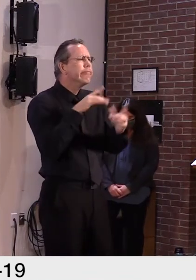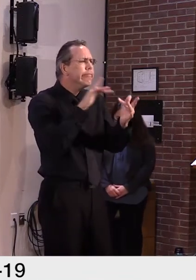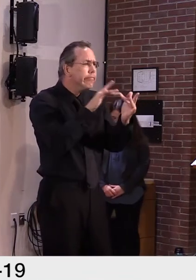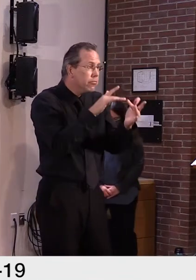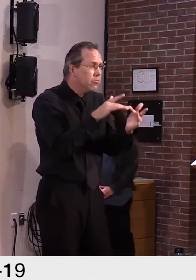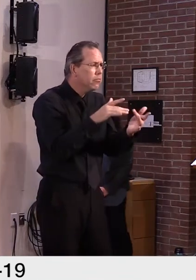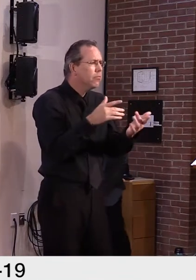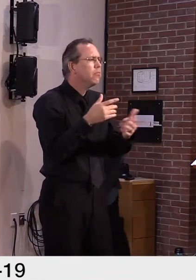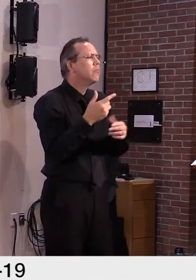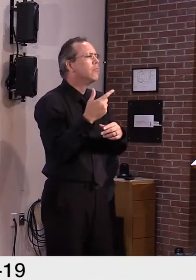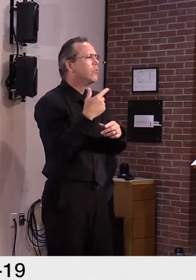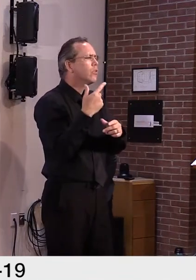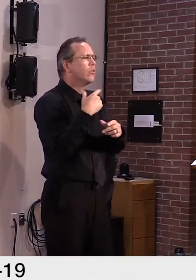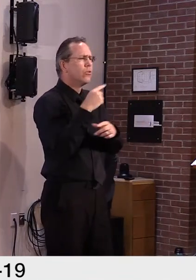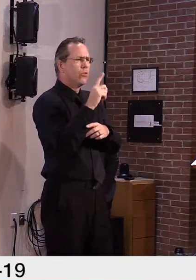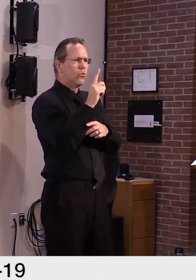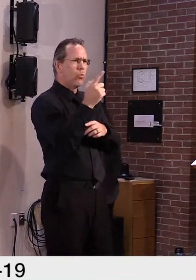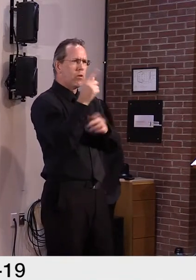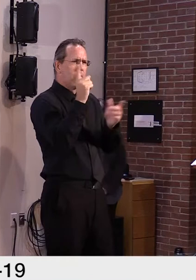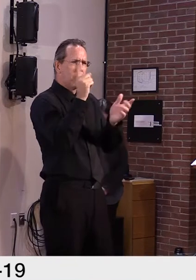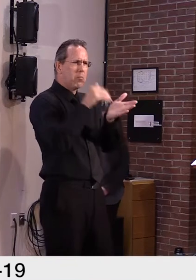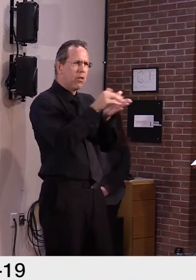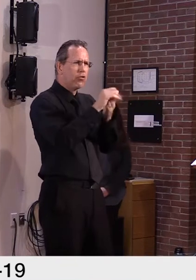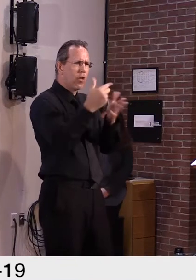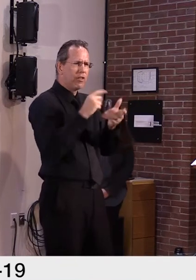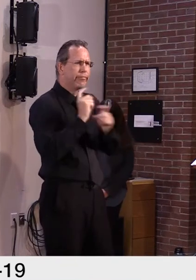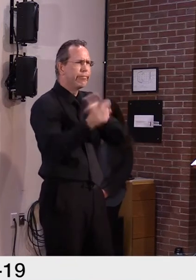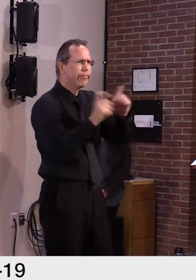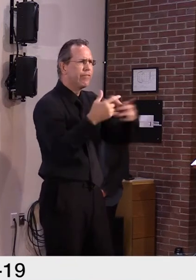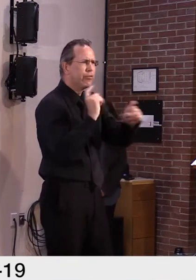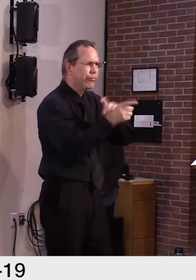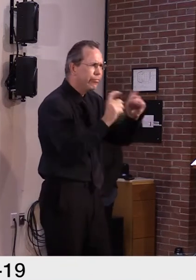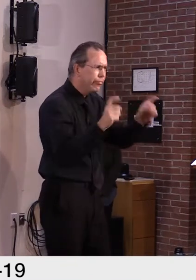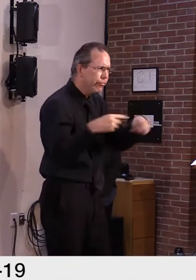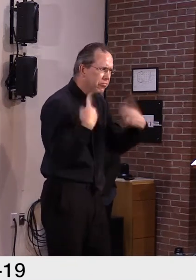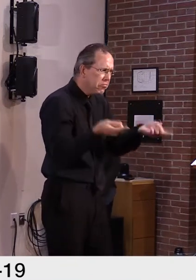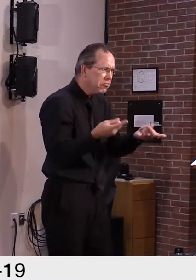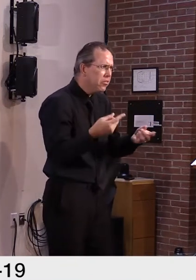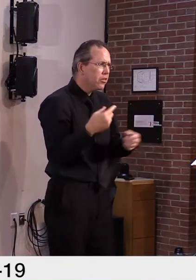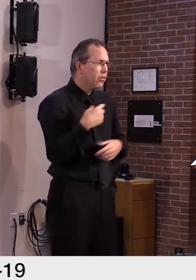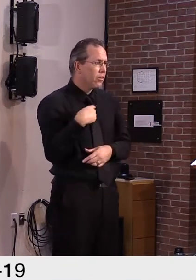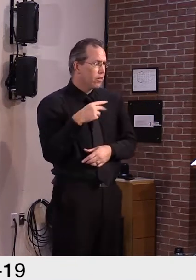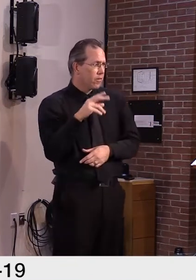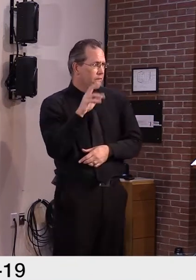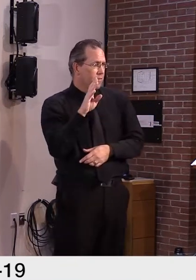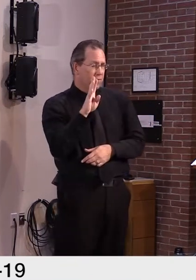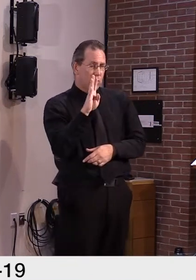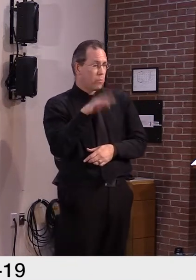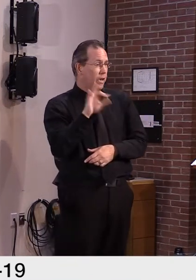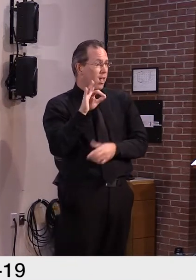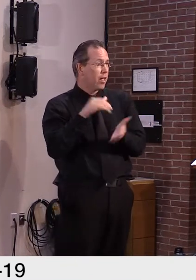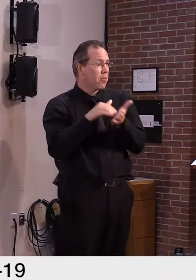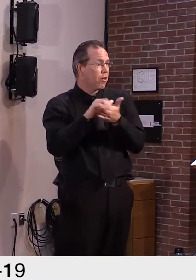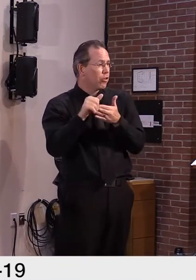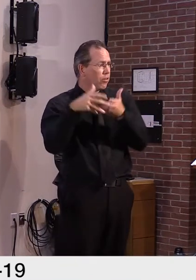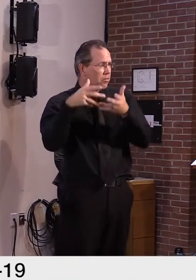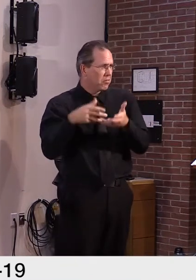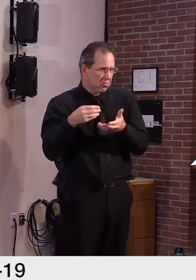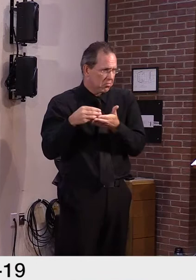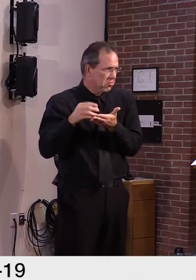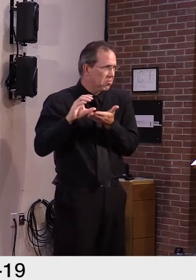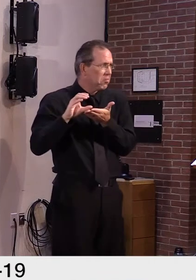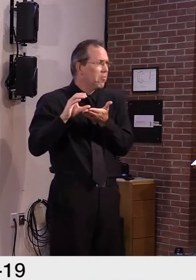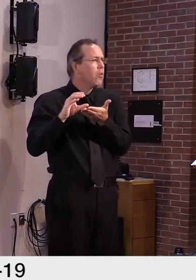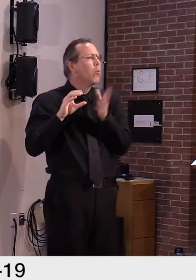We expect to get an additional $4.9 million out the door. It probably has already left Calvin out the door